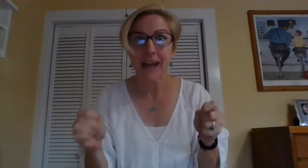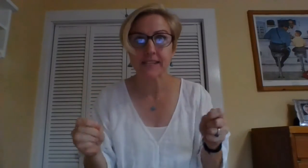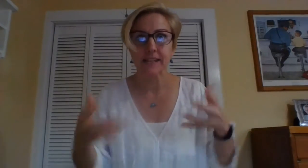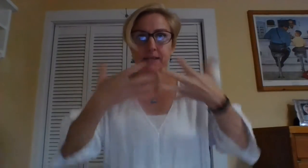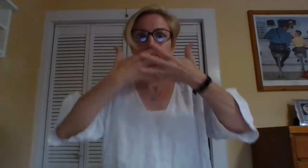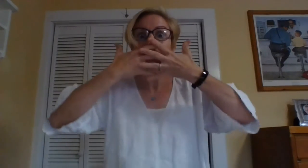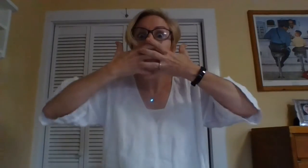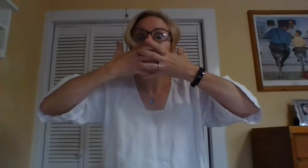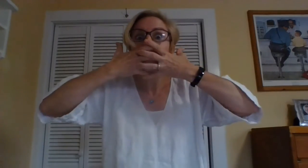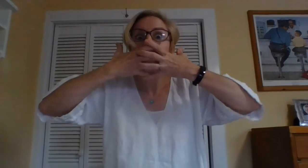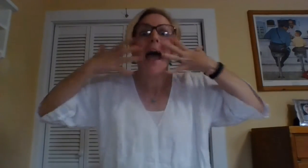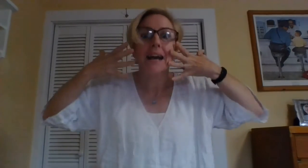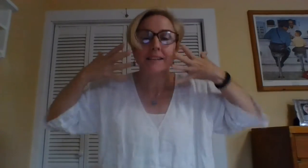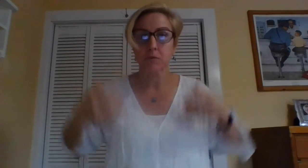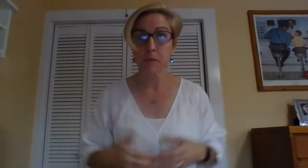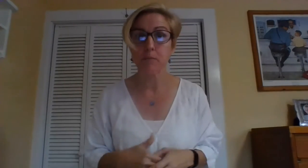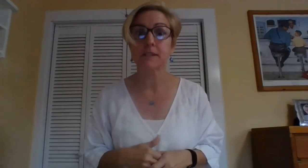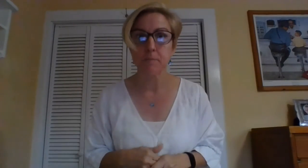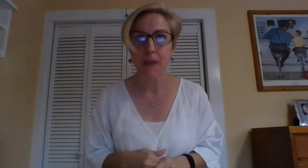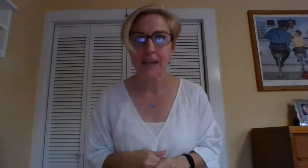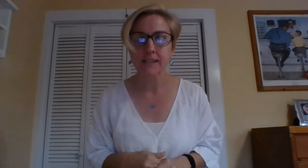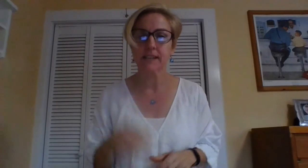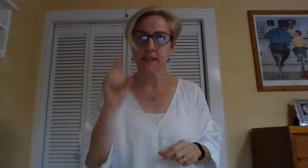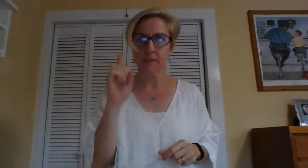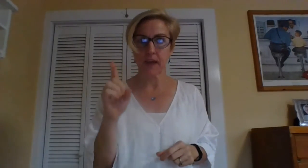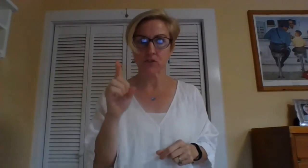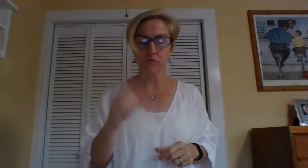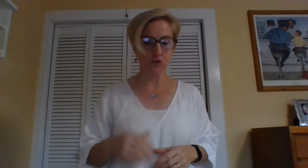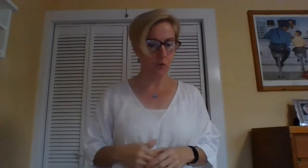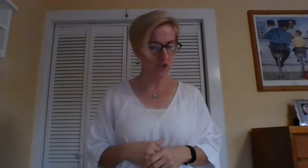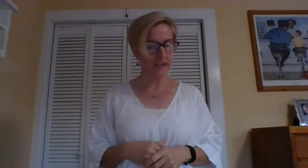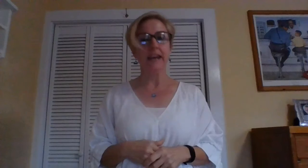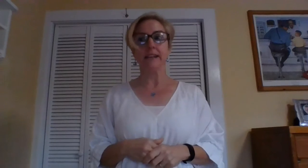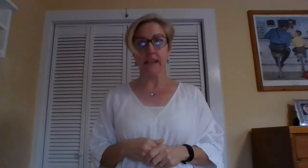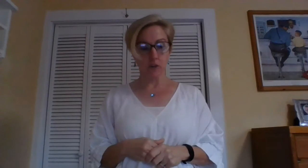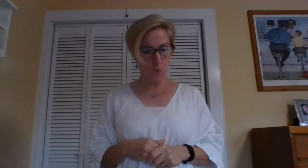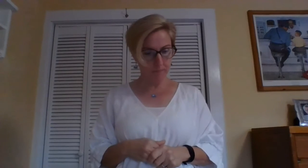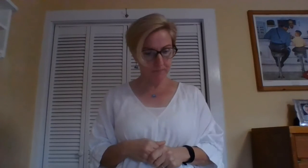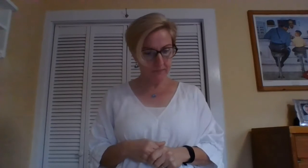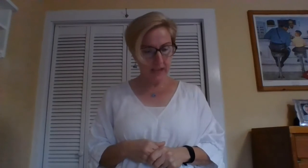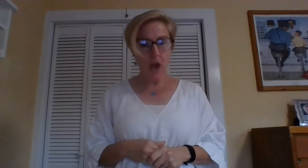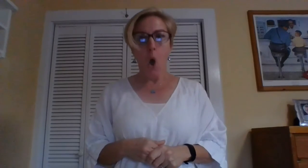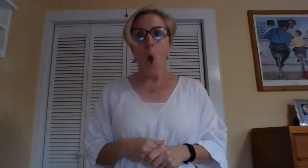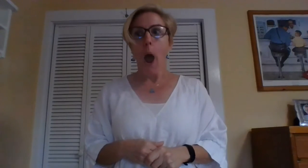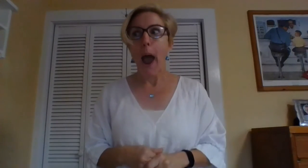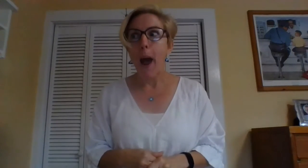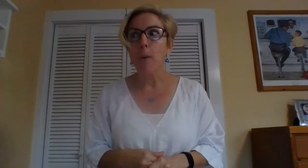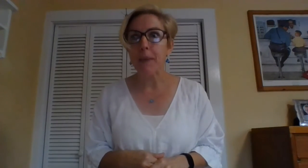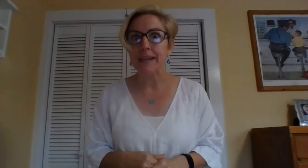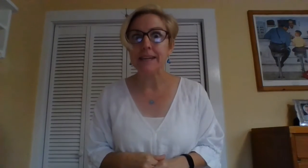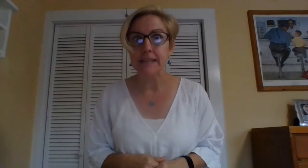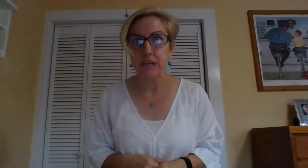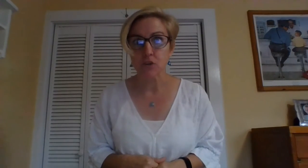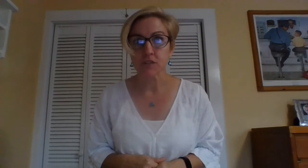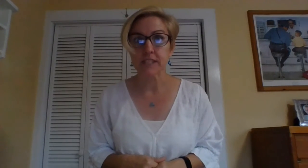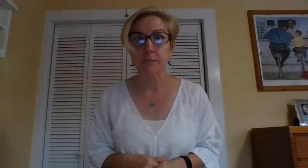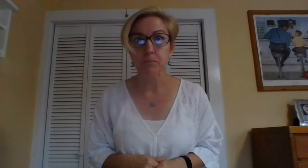Damascus. Mask. Remember Damascus? That's your first question. Second one. How many years did